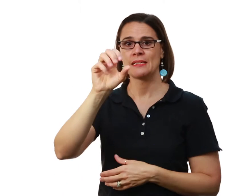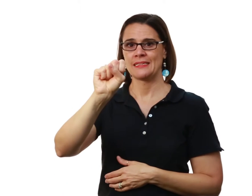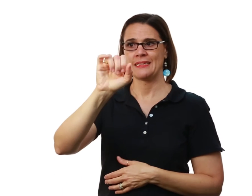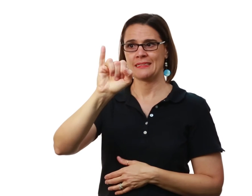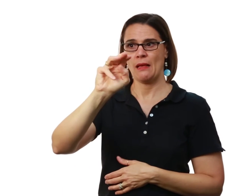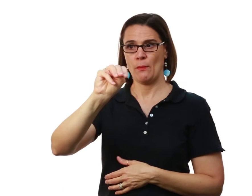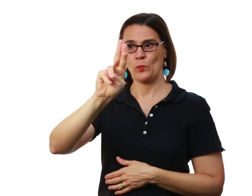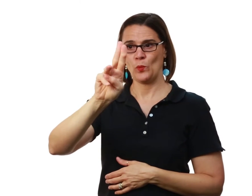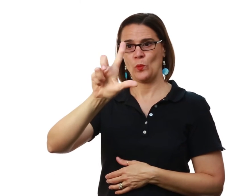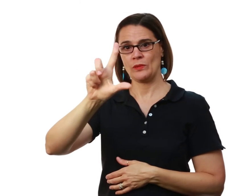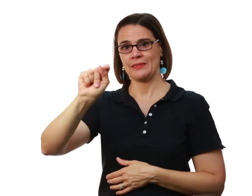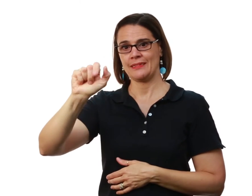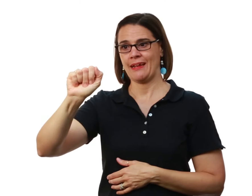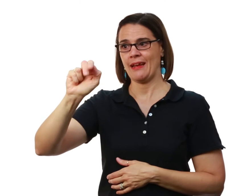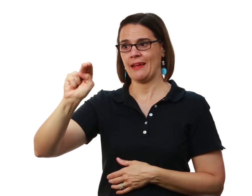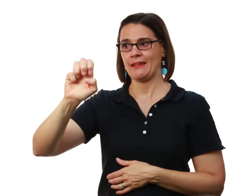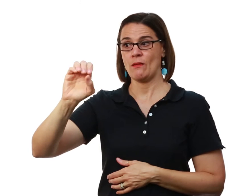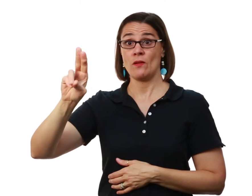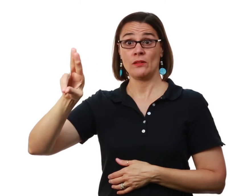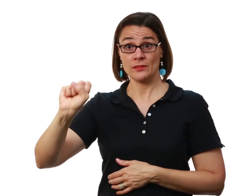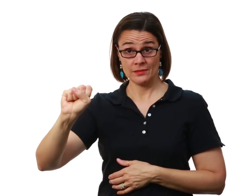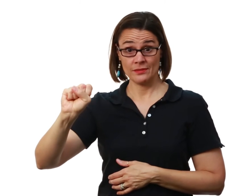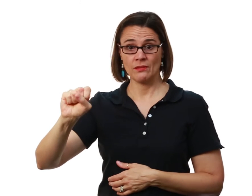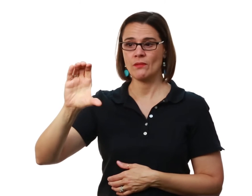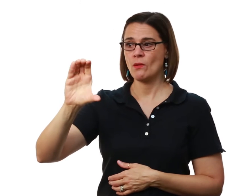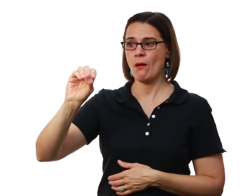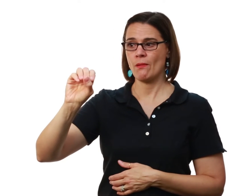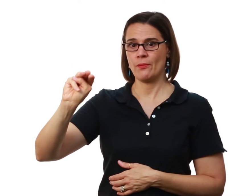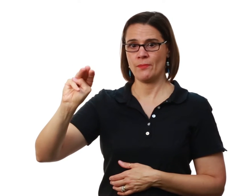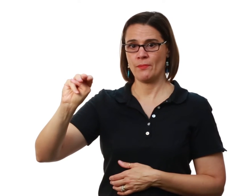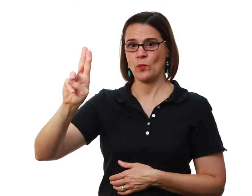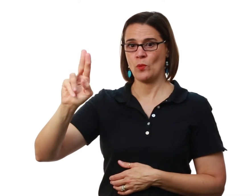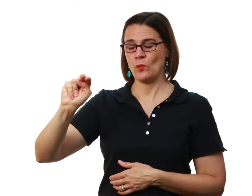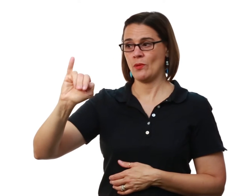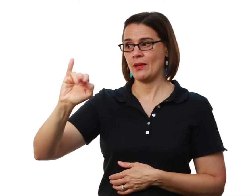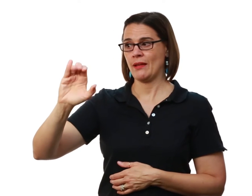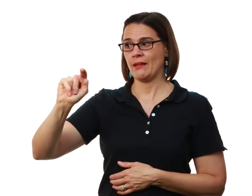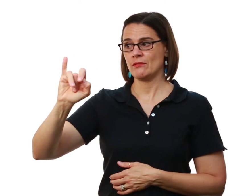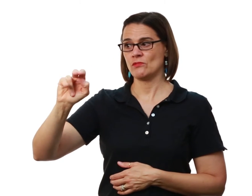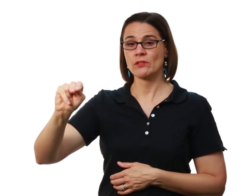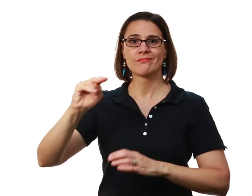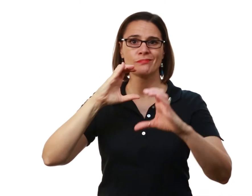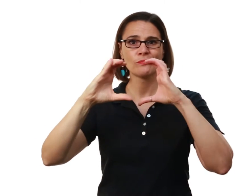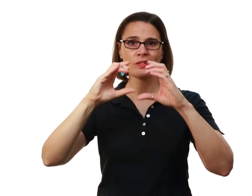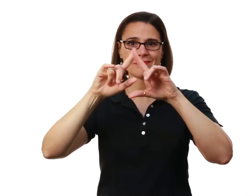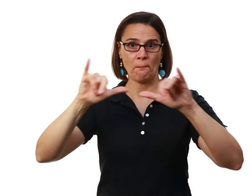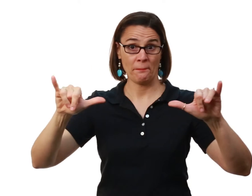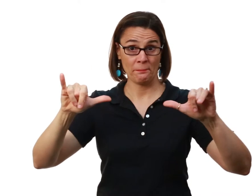Or Simultaneous Communication Or Communicating at the Same